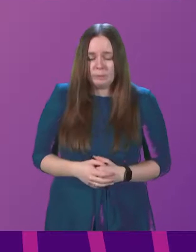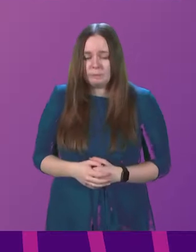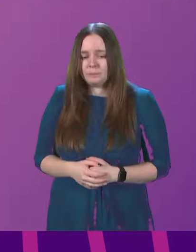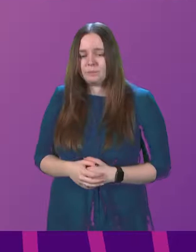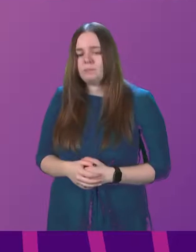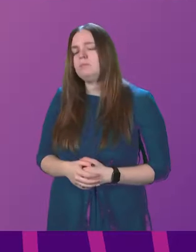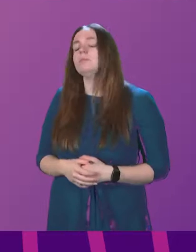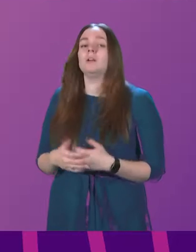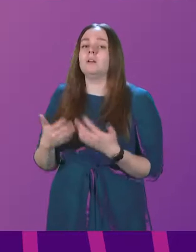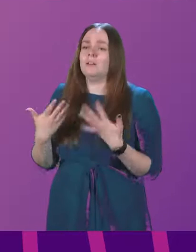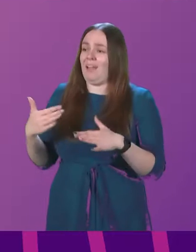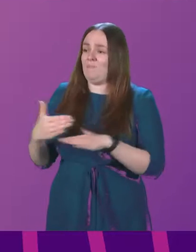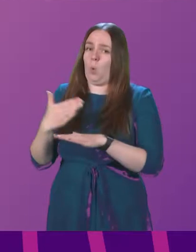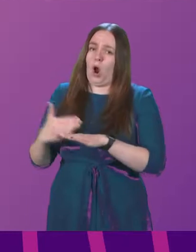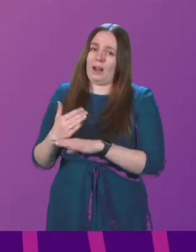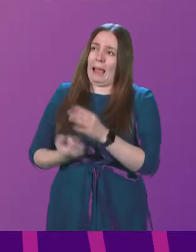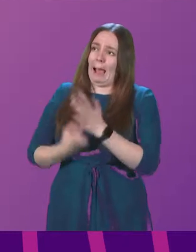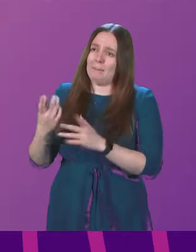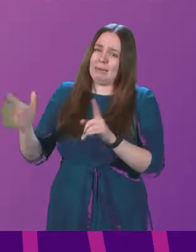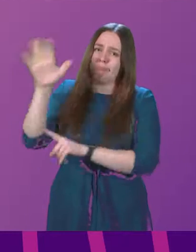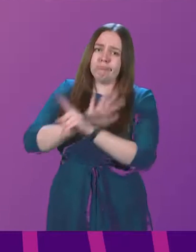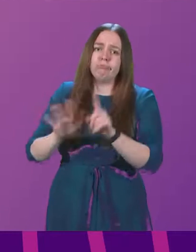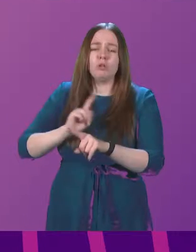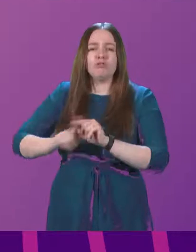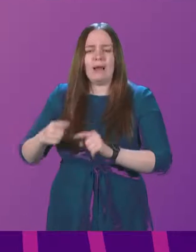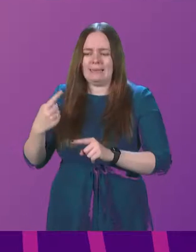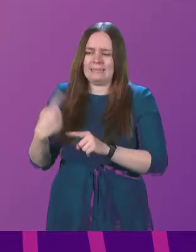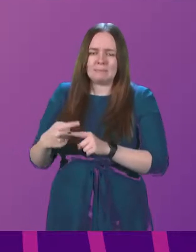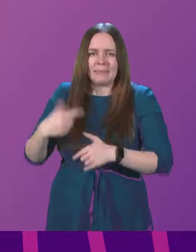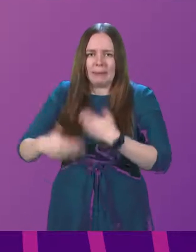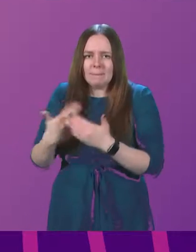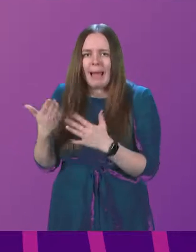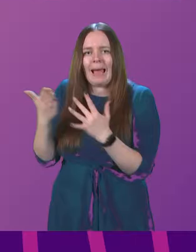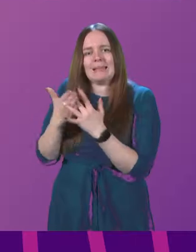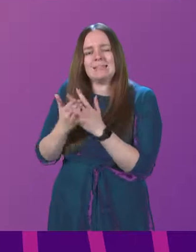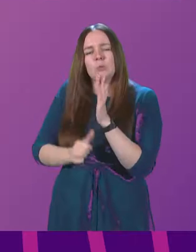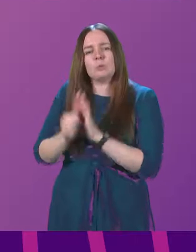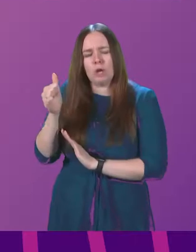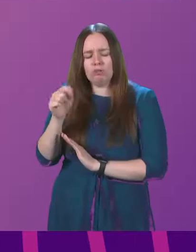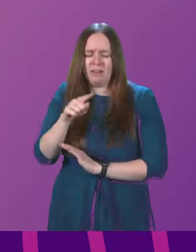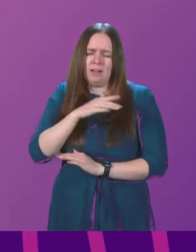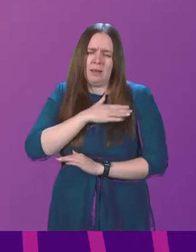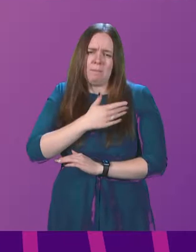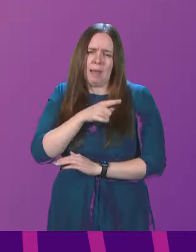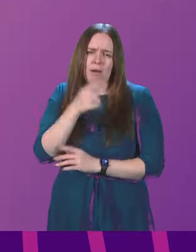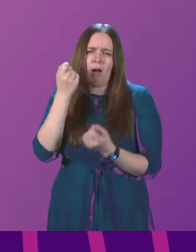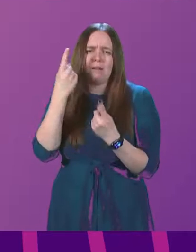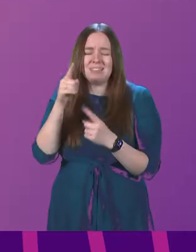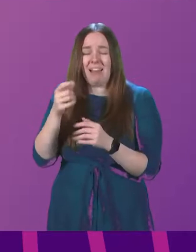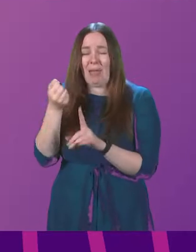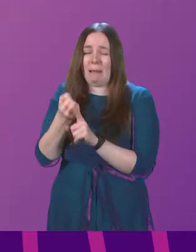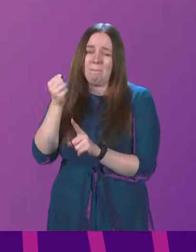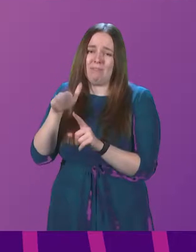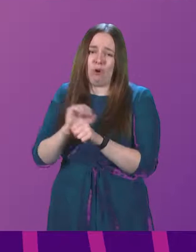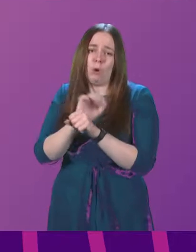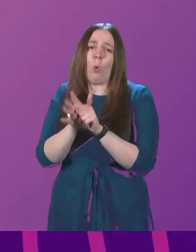So, there's work going on across the country to speed up access to surgery. The Member will understand the impact that the COVID